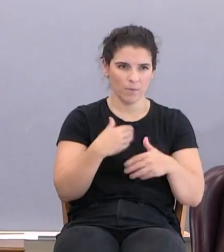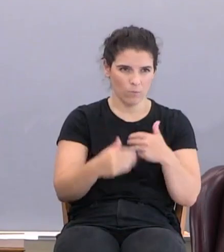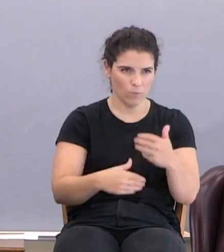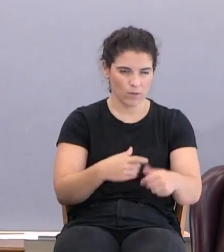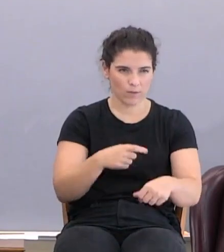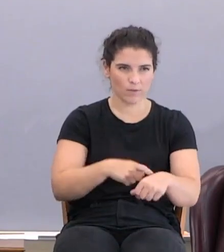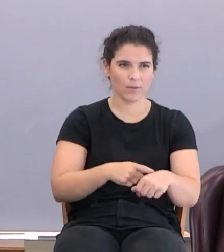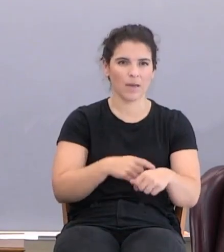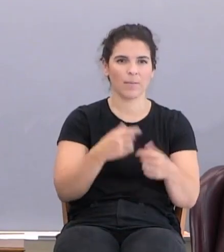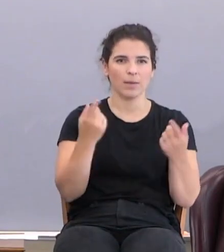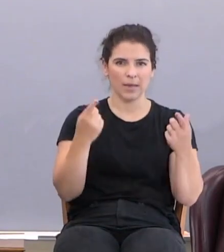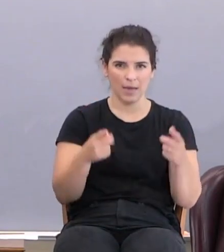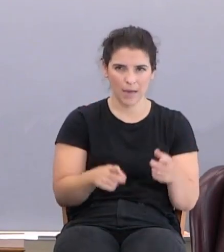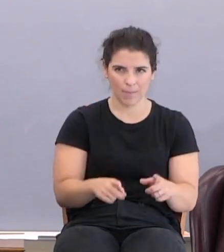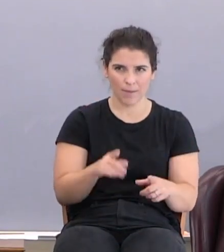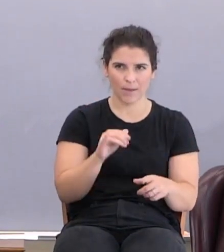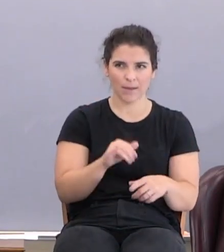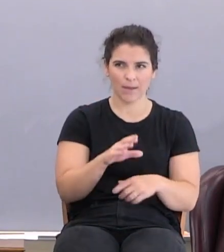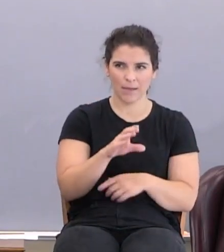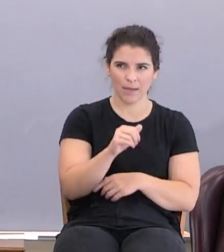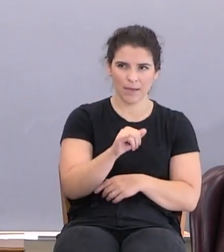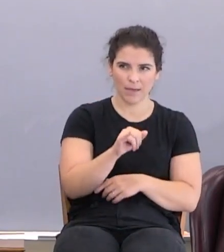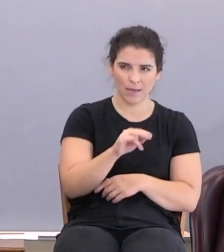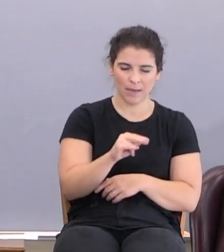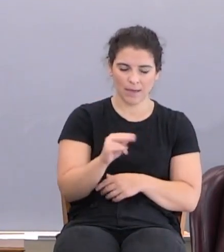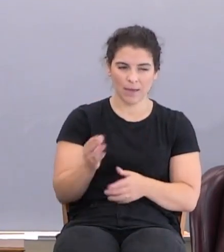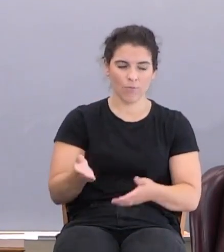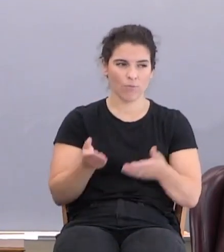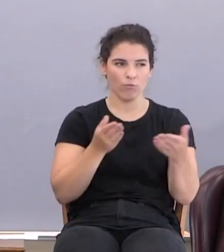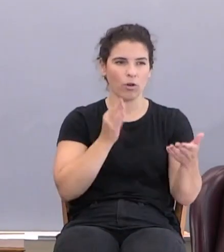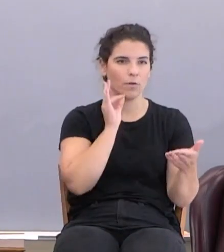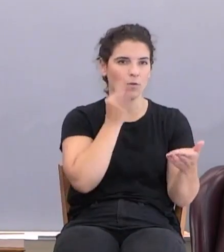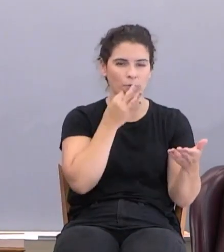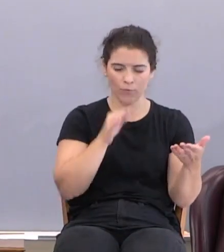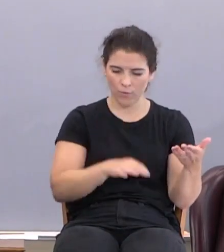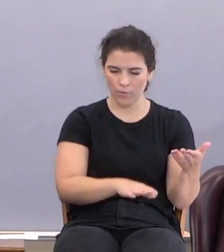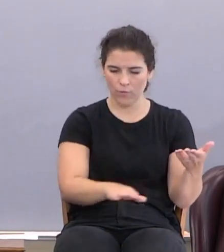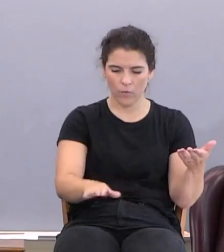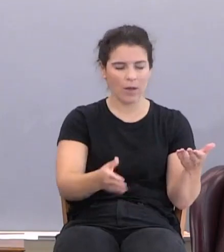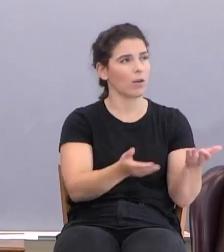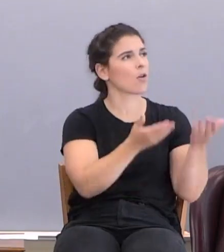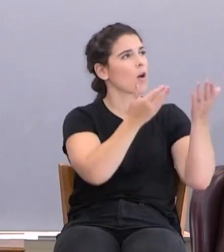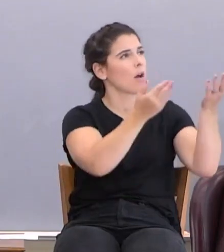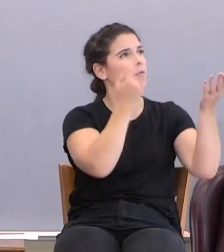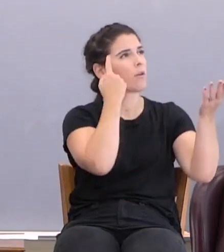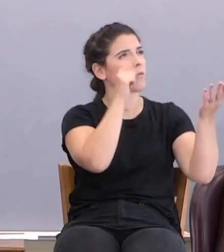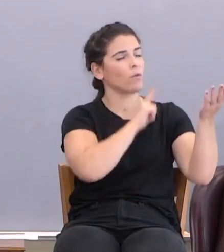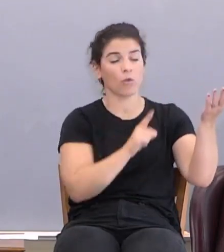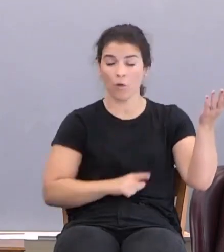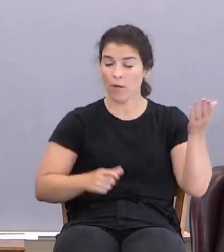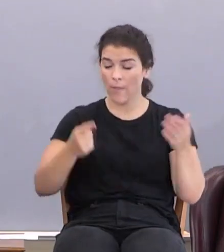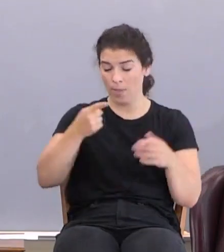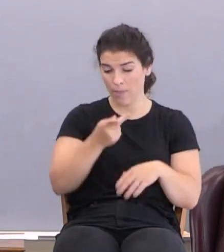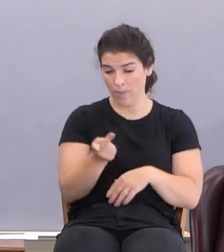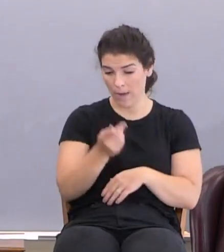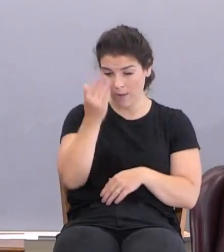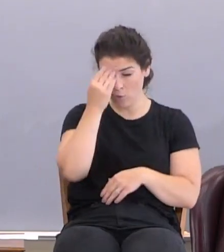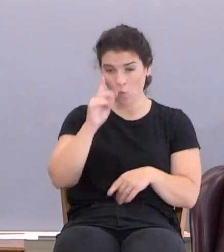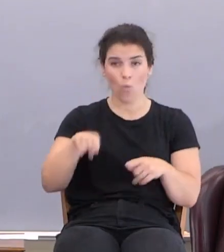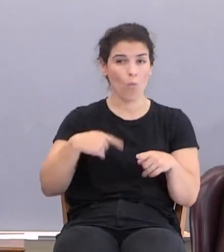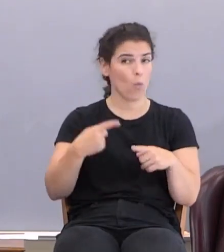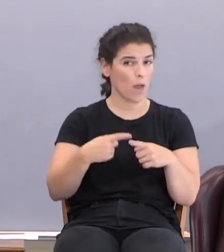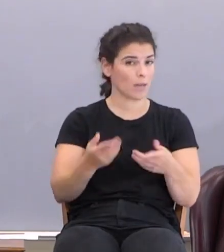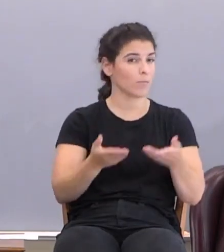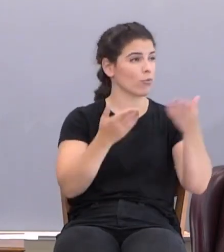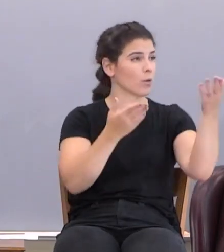time, it came to pass that Cain brought of the fruit of the ground an offering unto the Lord. They knew when to bring it. They knew where to bring